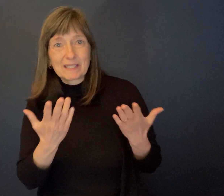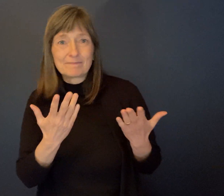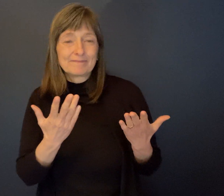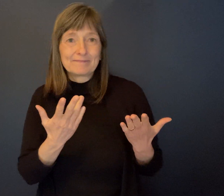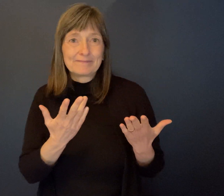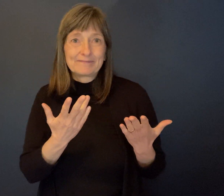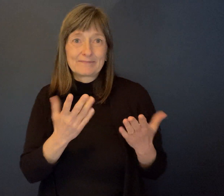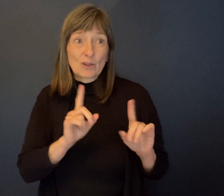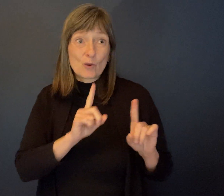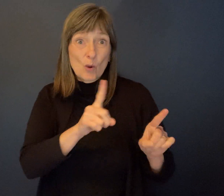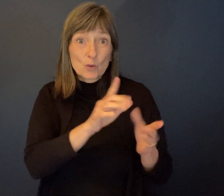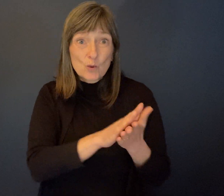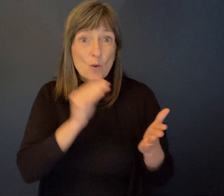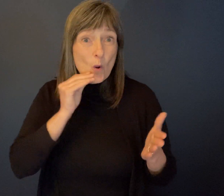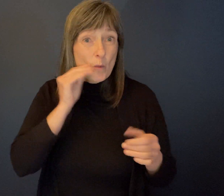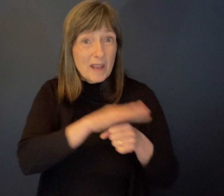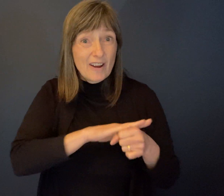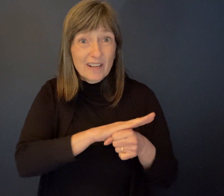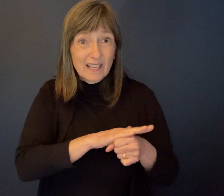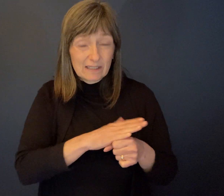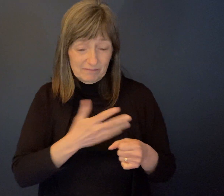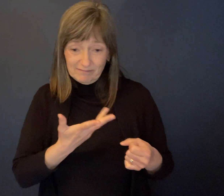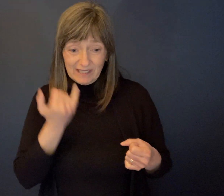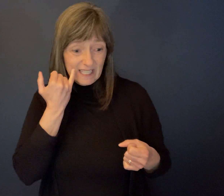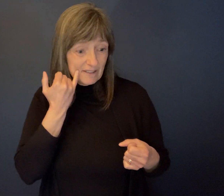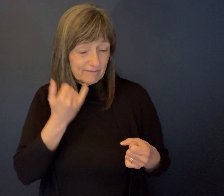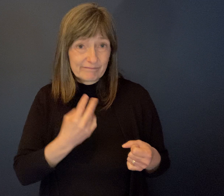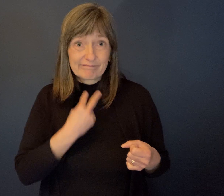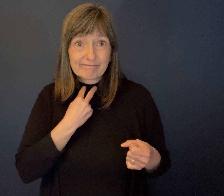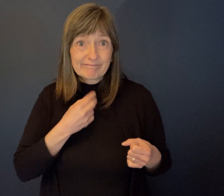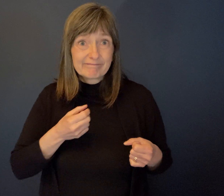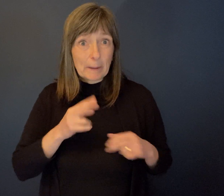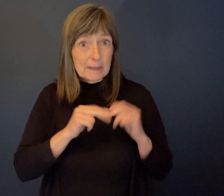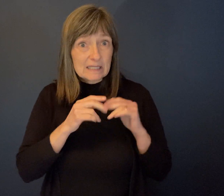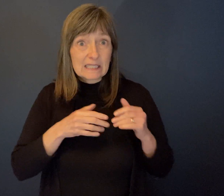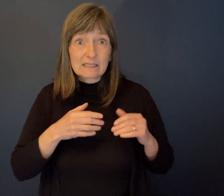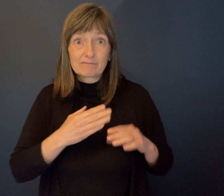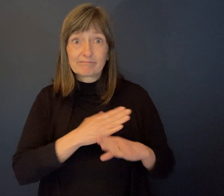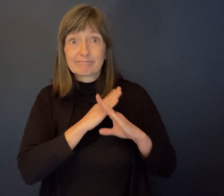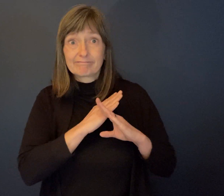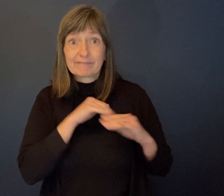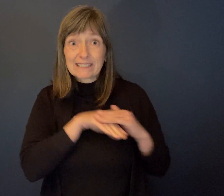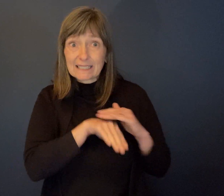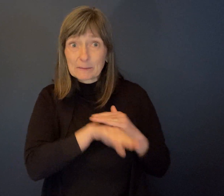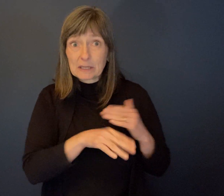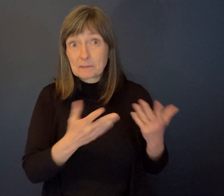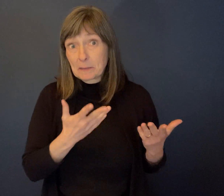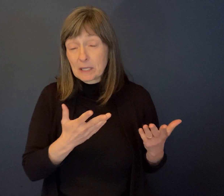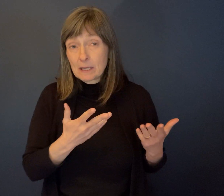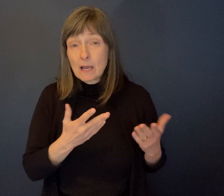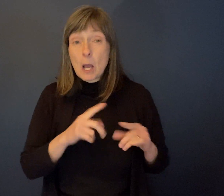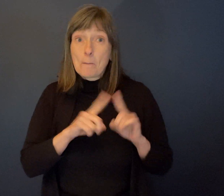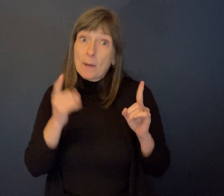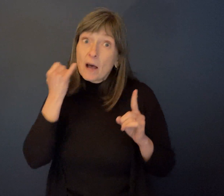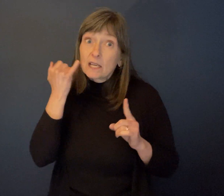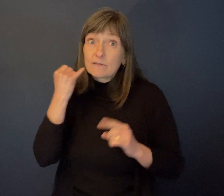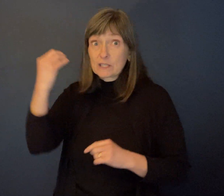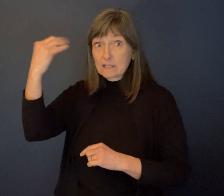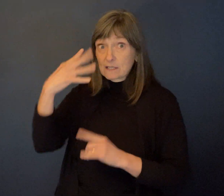particular time. So, yeah. But anybody who was admitted to the Sunshine Camp went to school. And when we talk